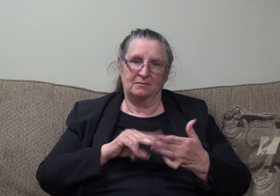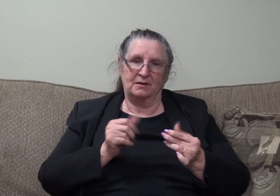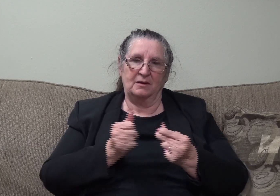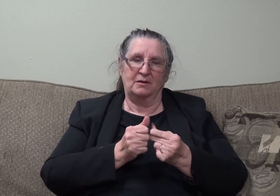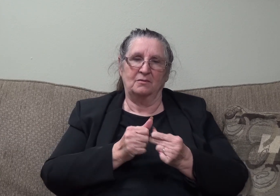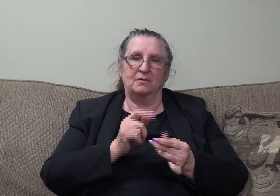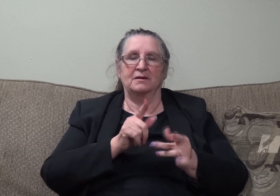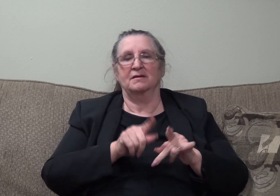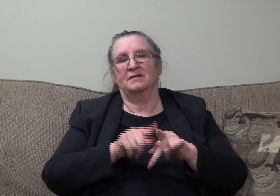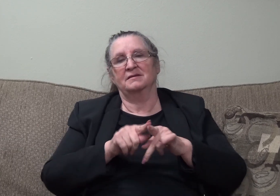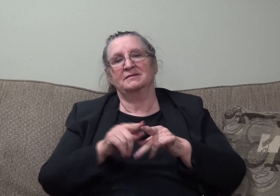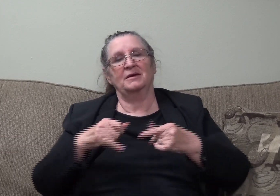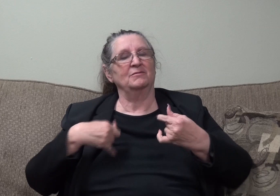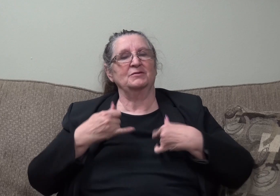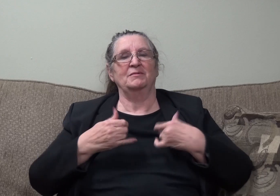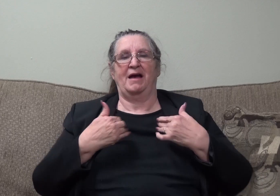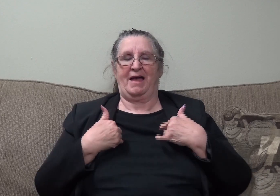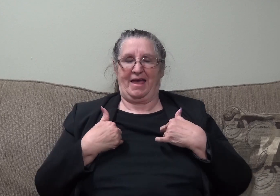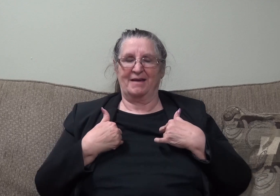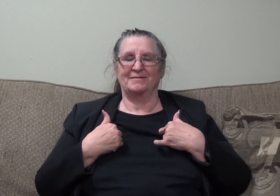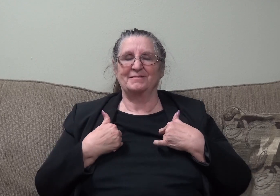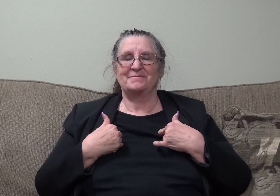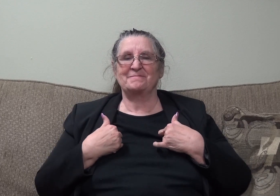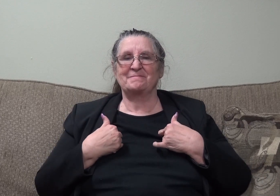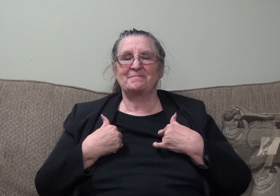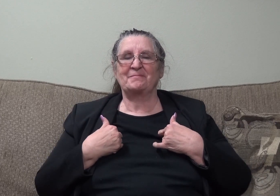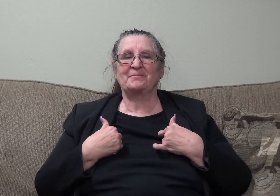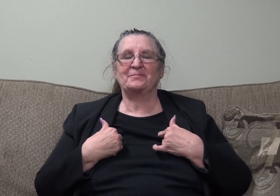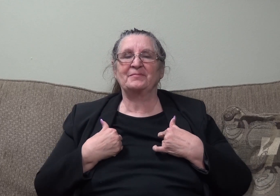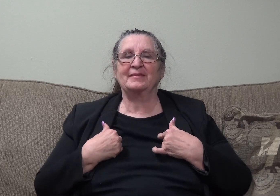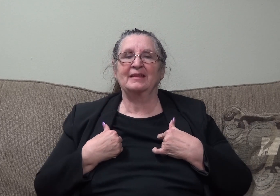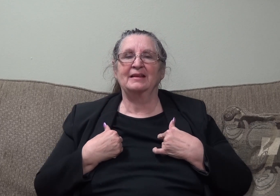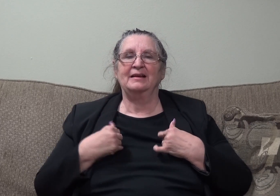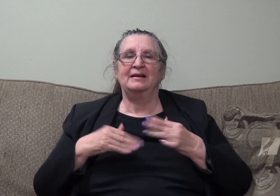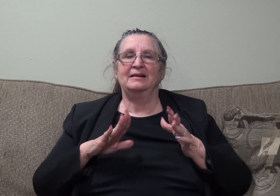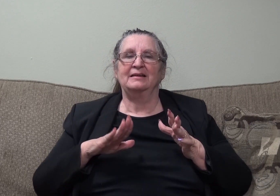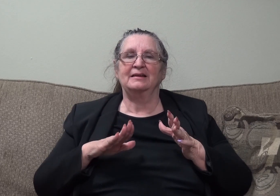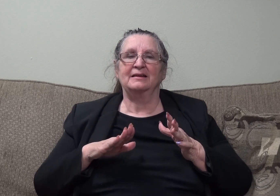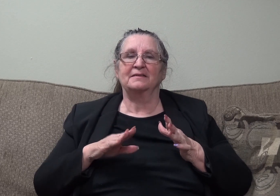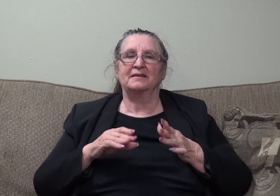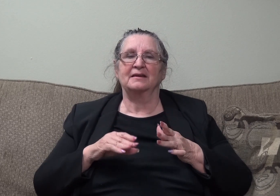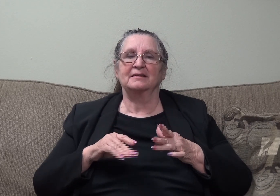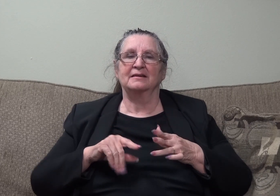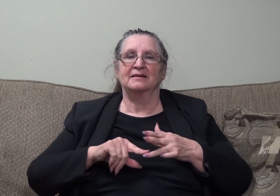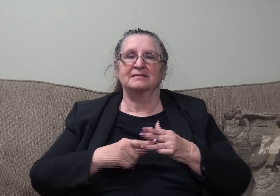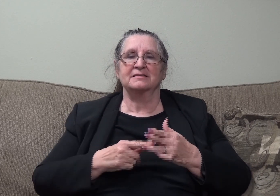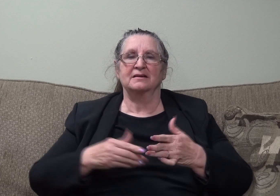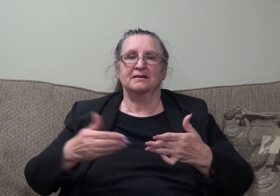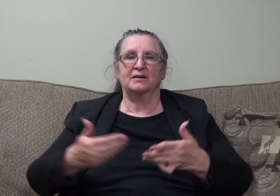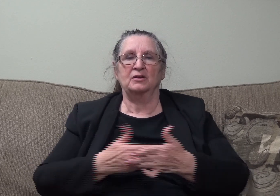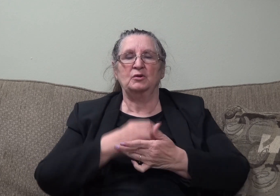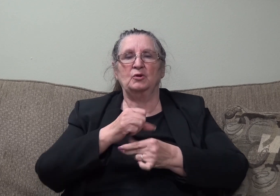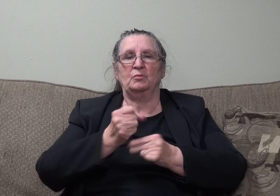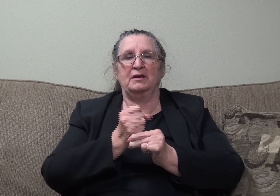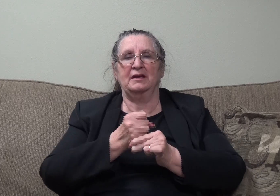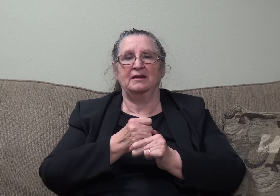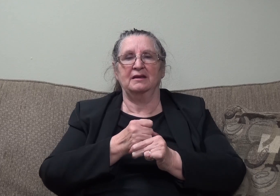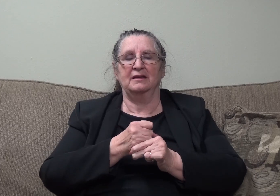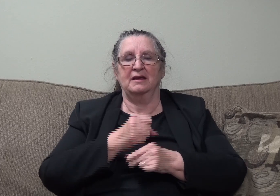joy that I have. And then let that mark a new beginning in this year, 2022, as you